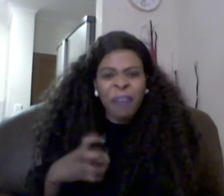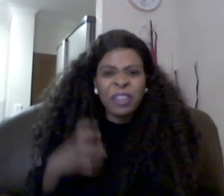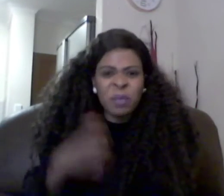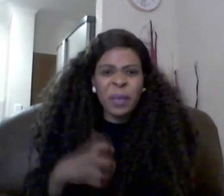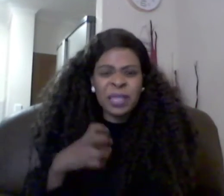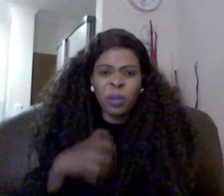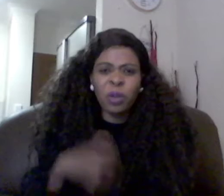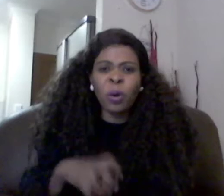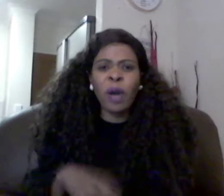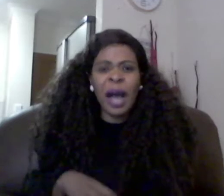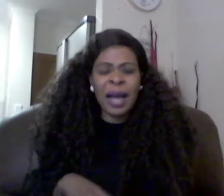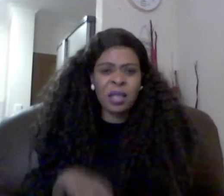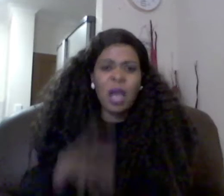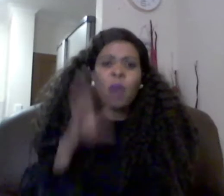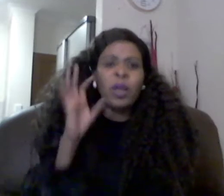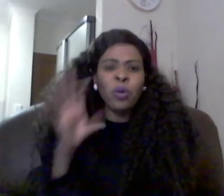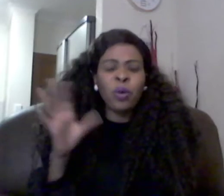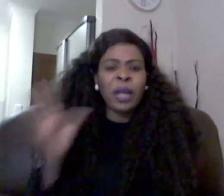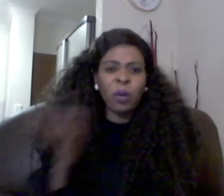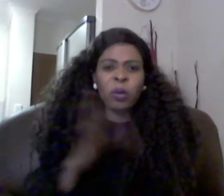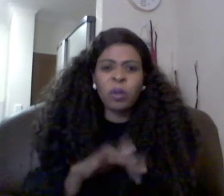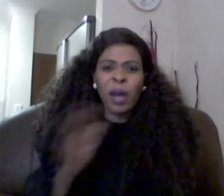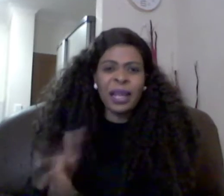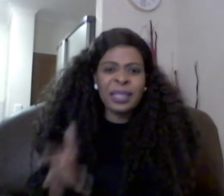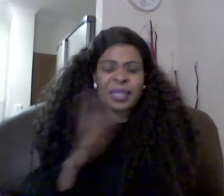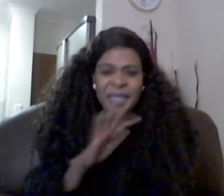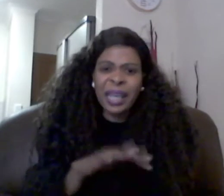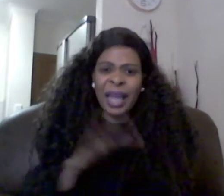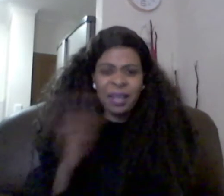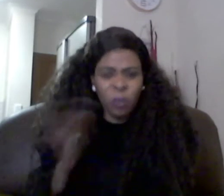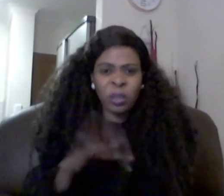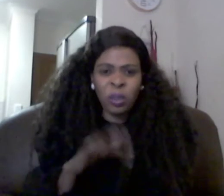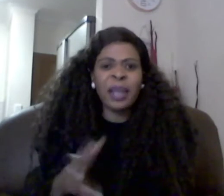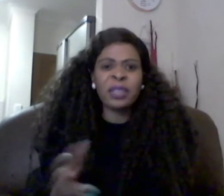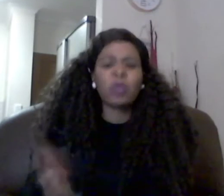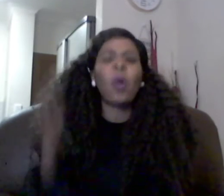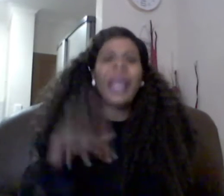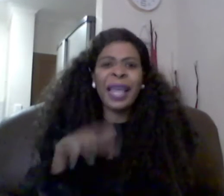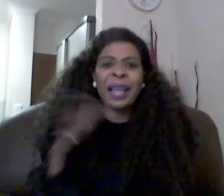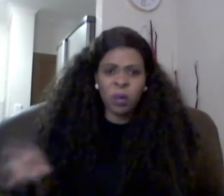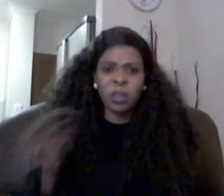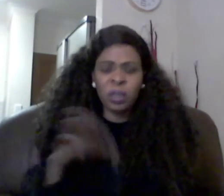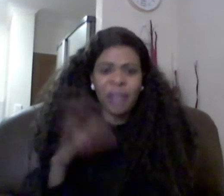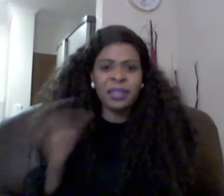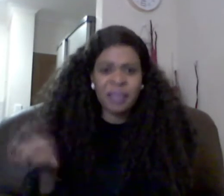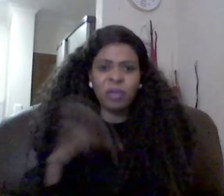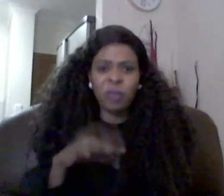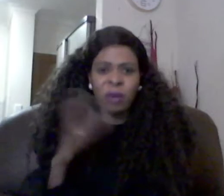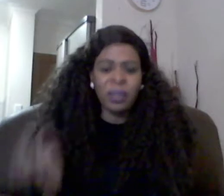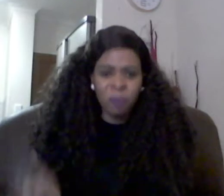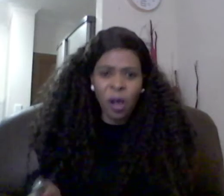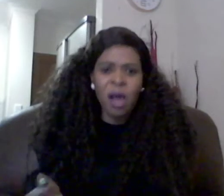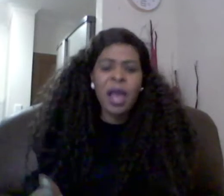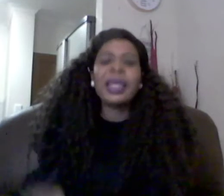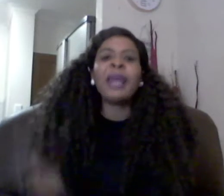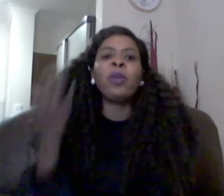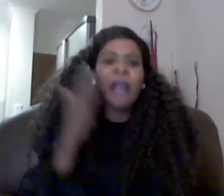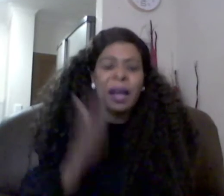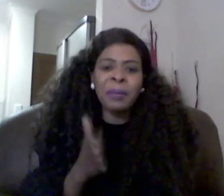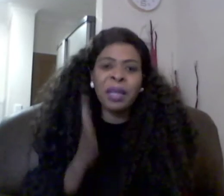this person with all your hearts when you look at all the qualities she has all the qualities or he has all the qualities that you are looking for then it will come down